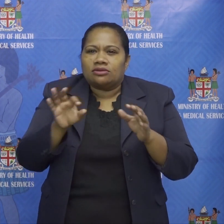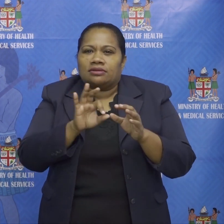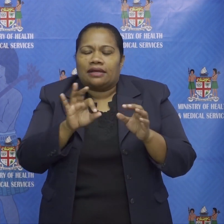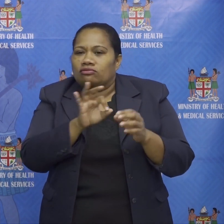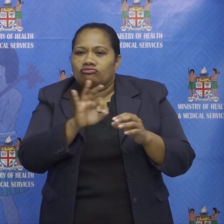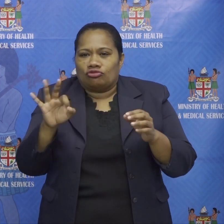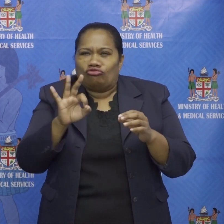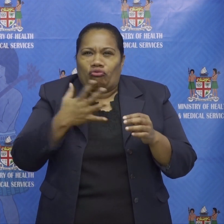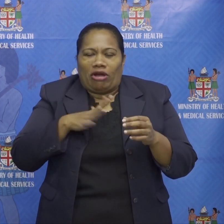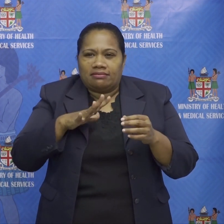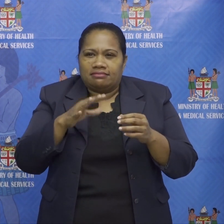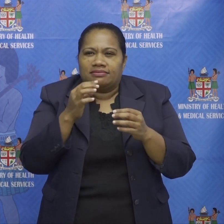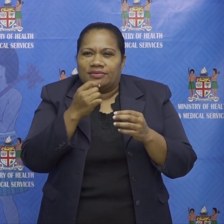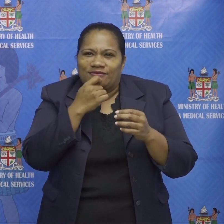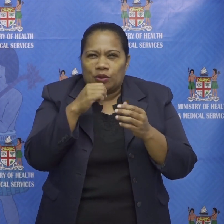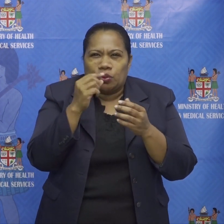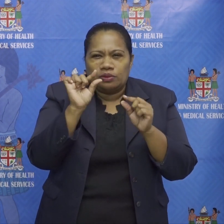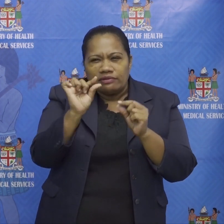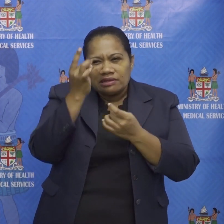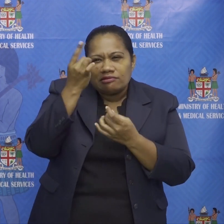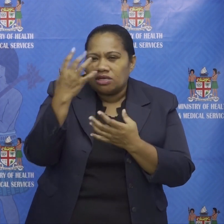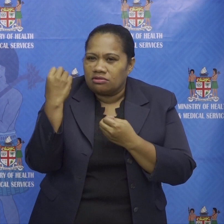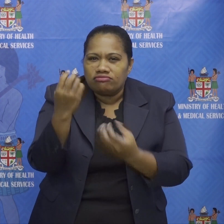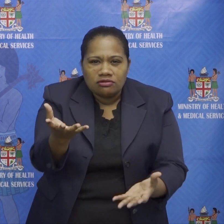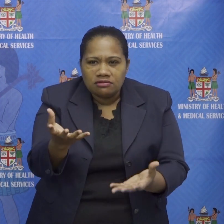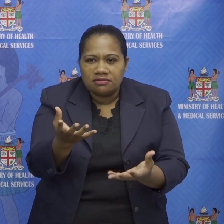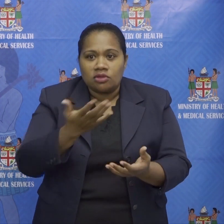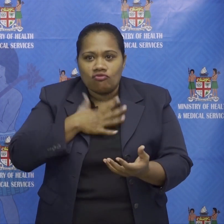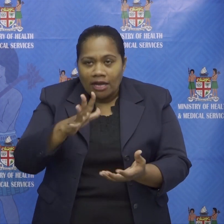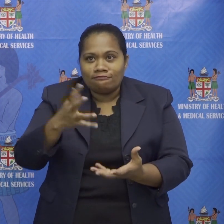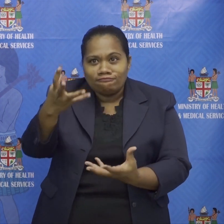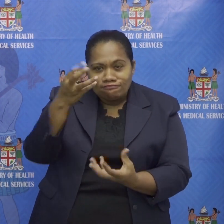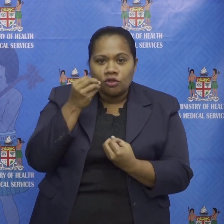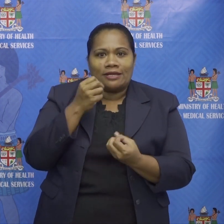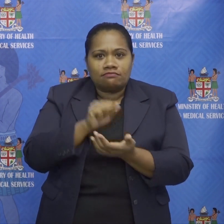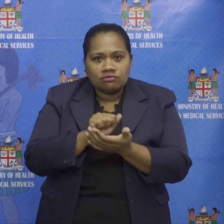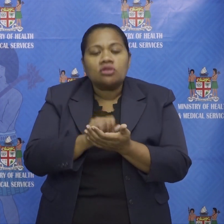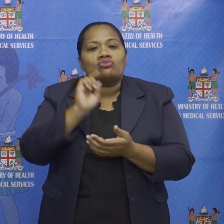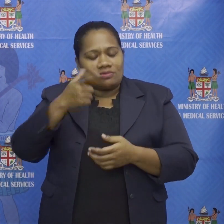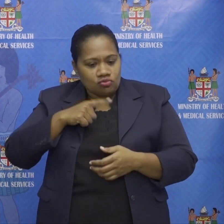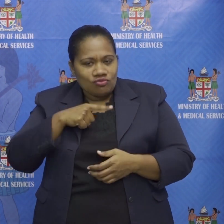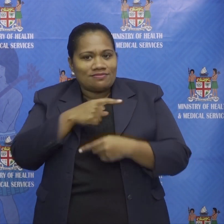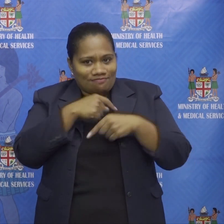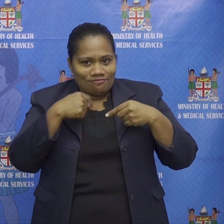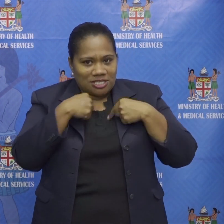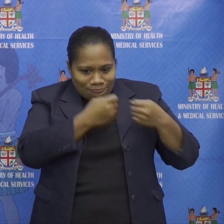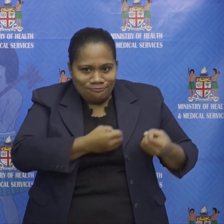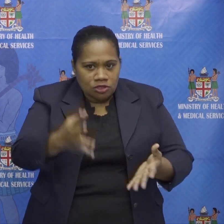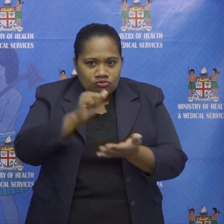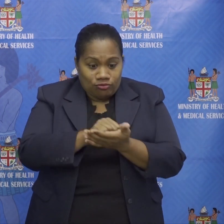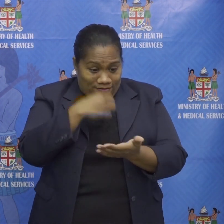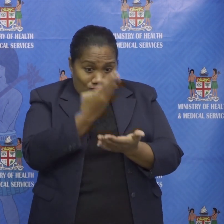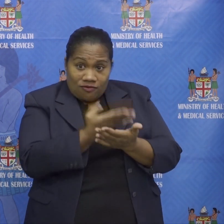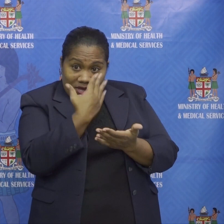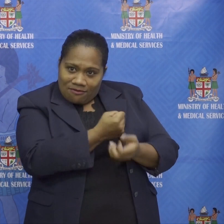i would like to say that the effectiveness of our contact tracing depends on what we are told by positive cases during our